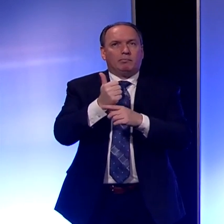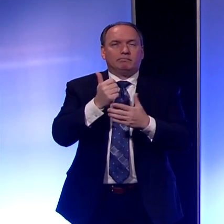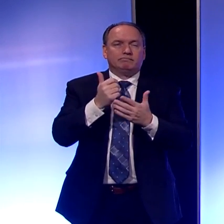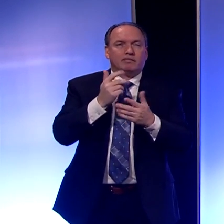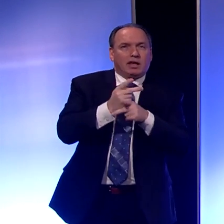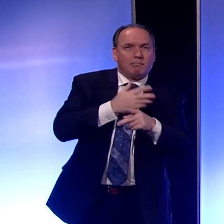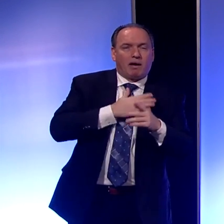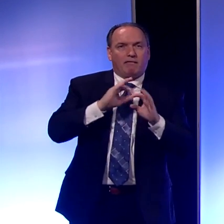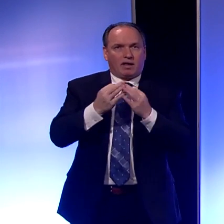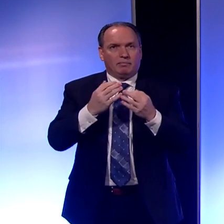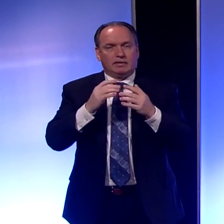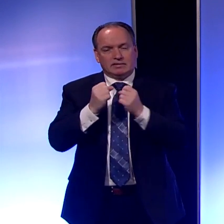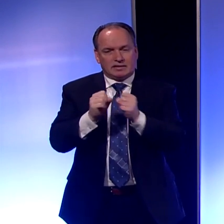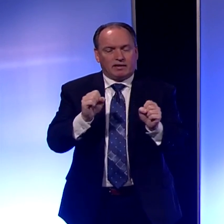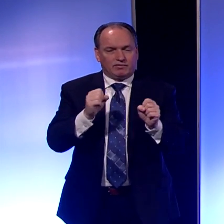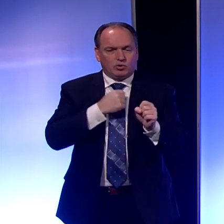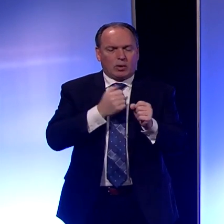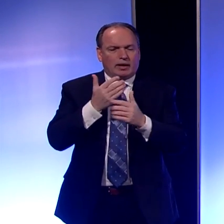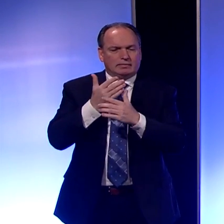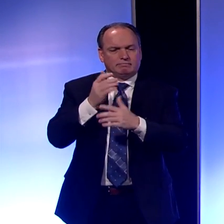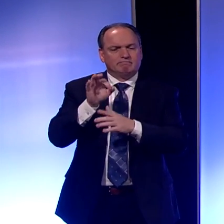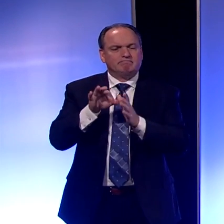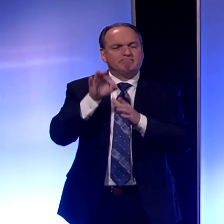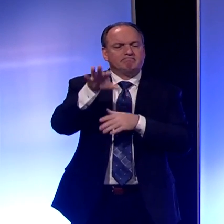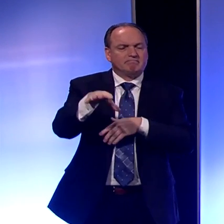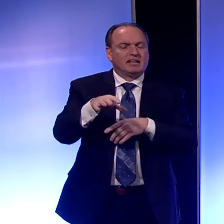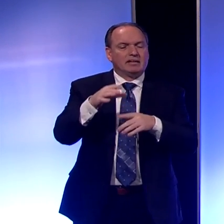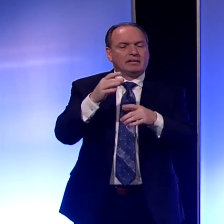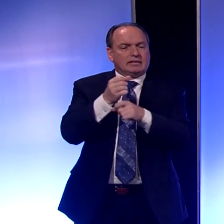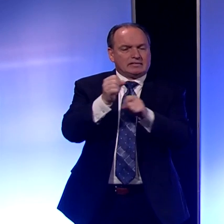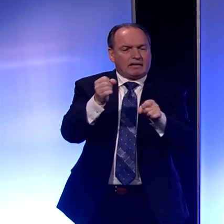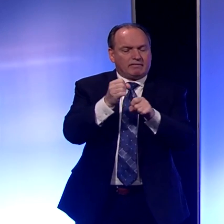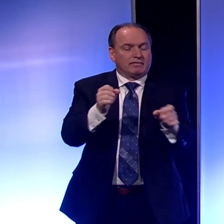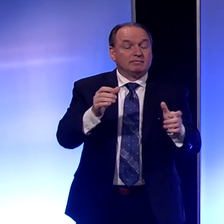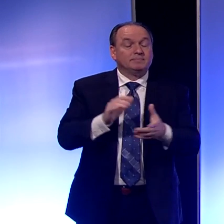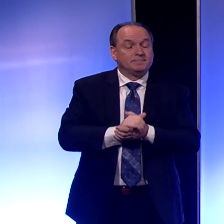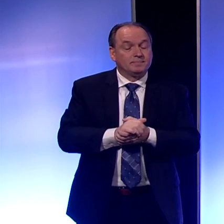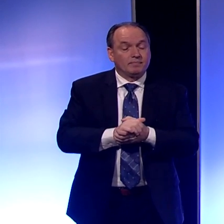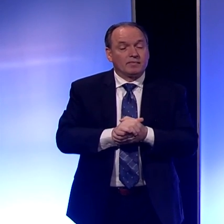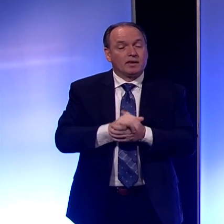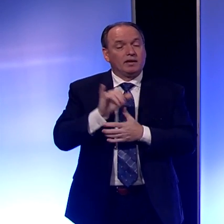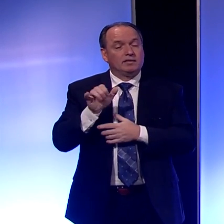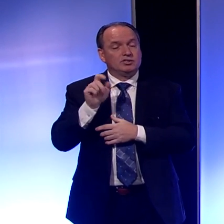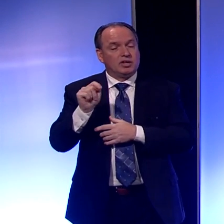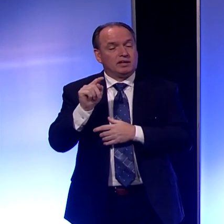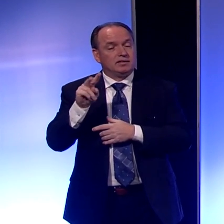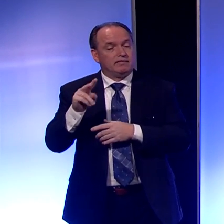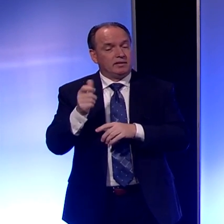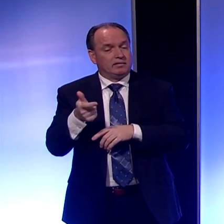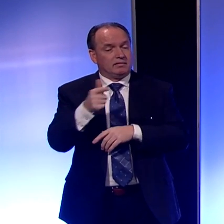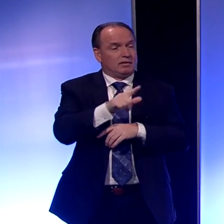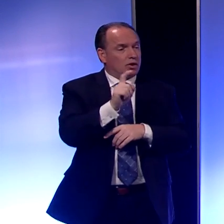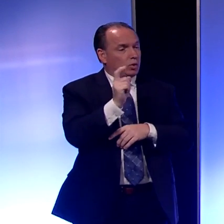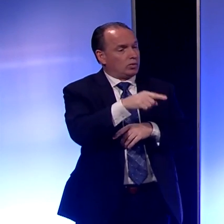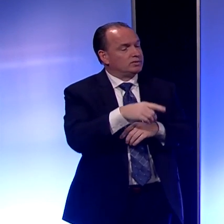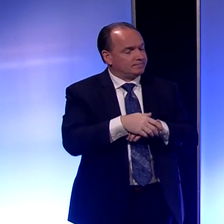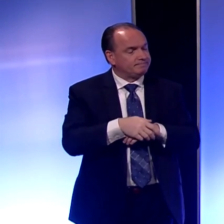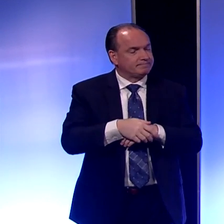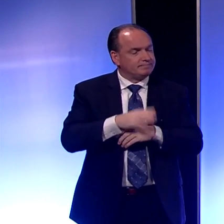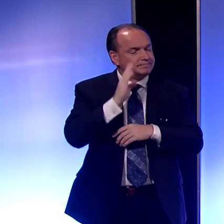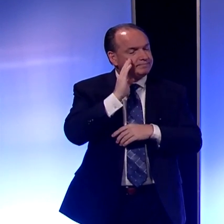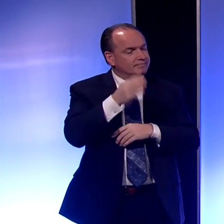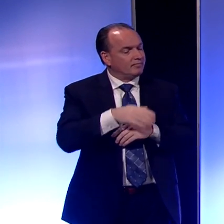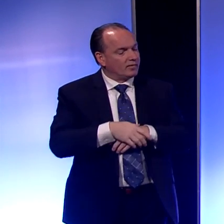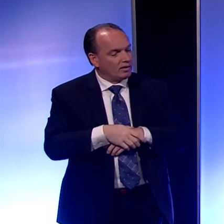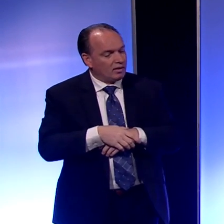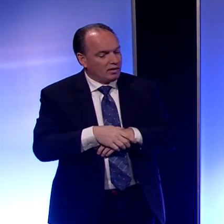sharing with all of our listeners and viewers here. Jet TV, do you have another question? Yep. Hi, Kathy. So,